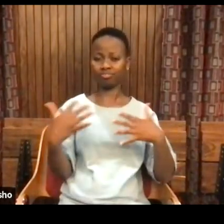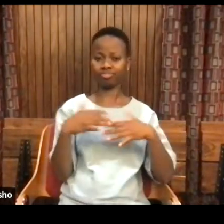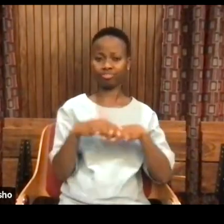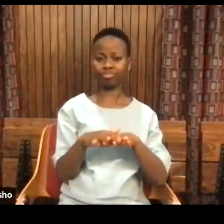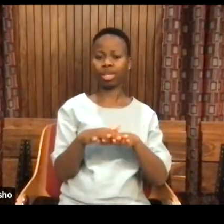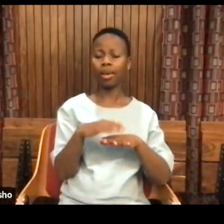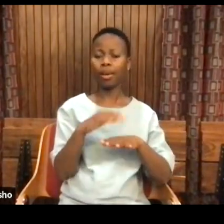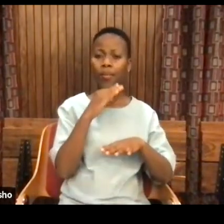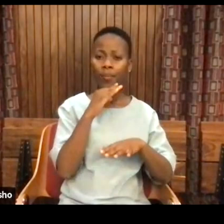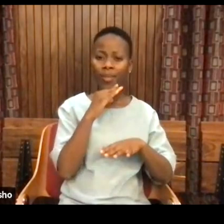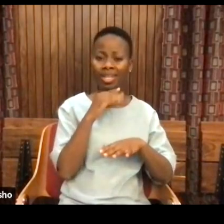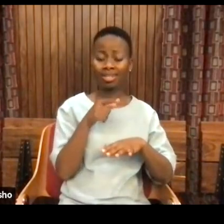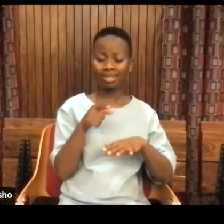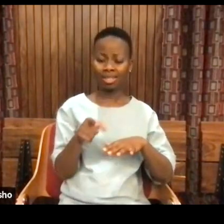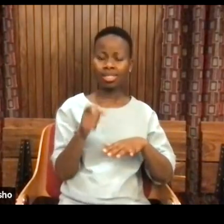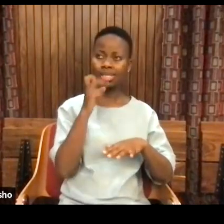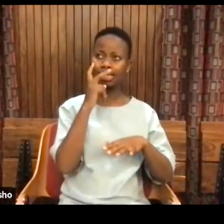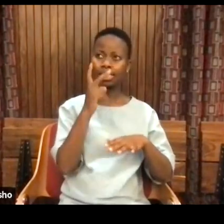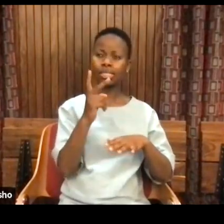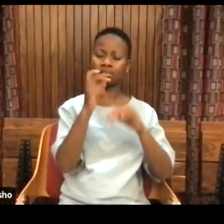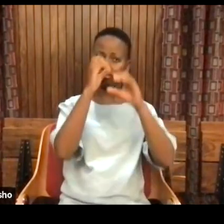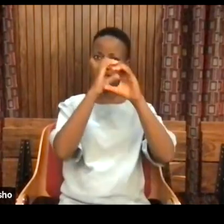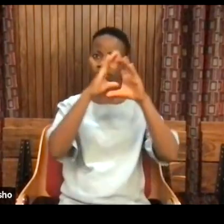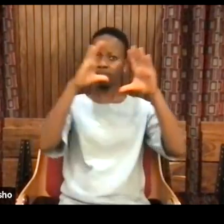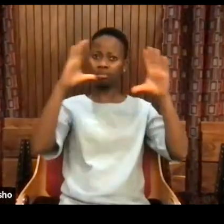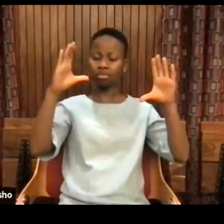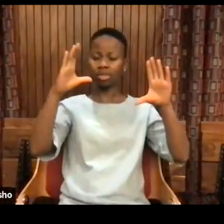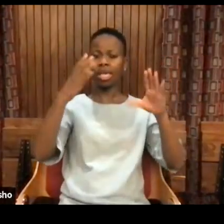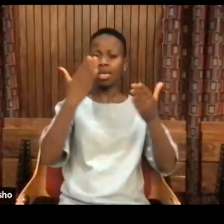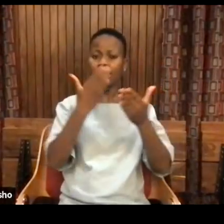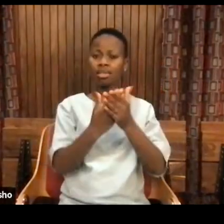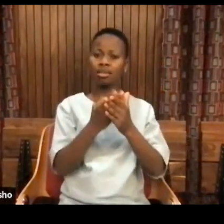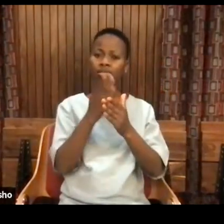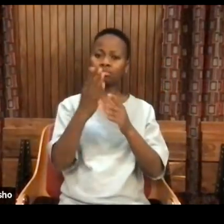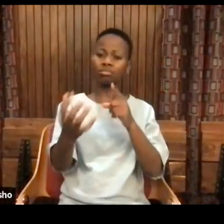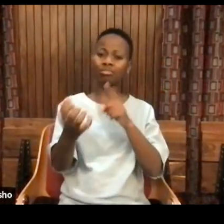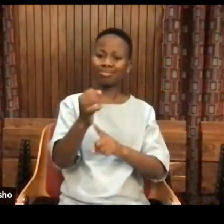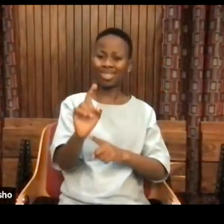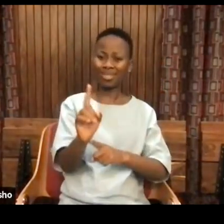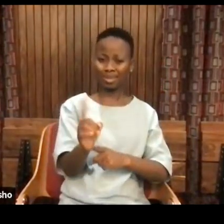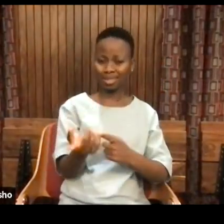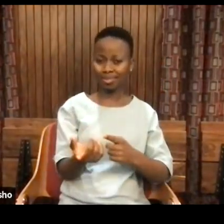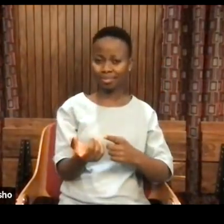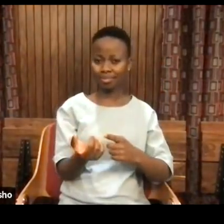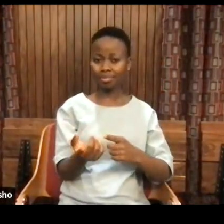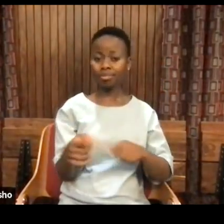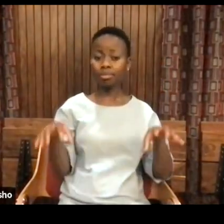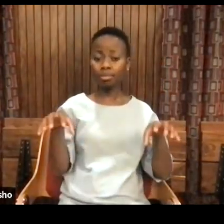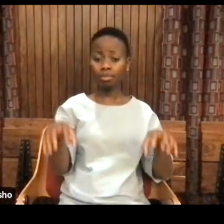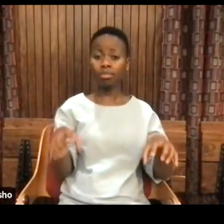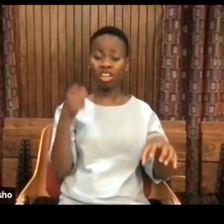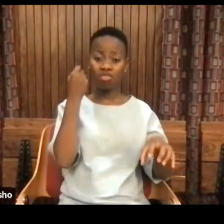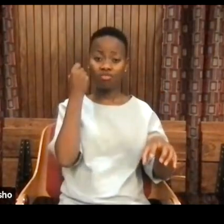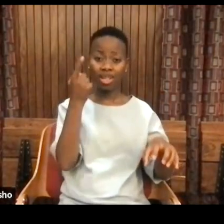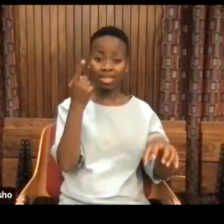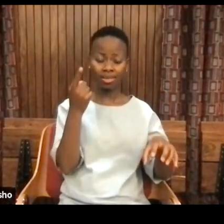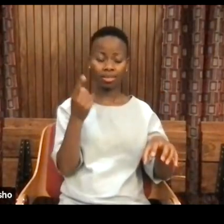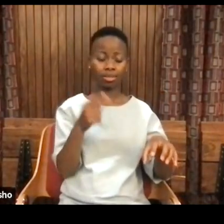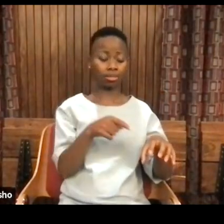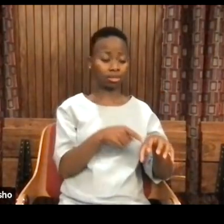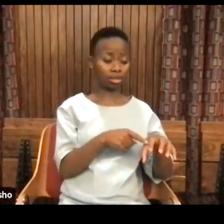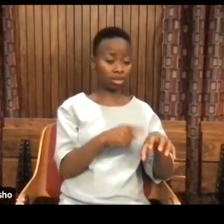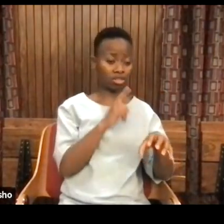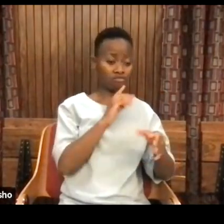evidentiality of its own limitations. In other words, it begins to realize that no discipline contains